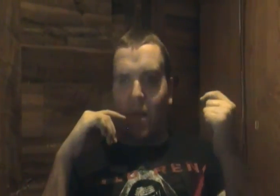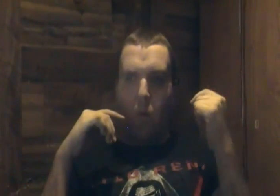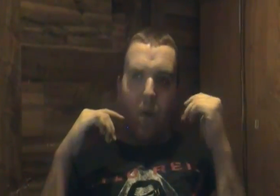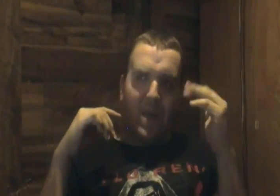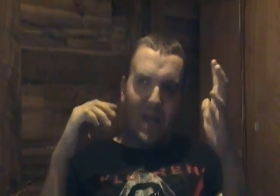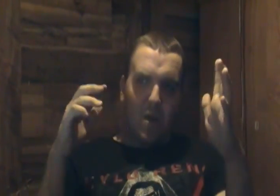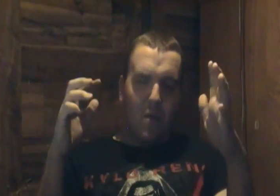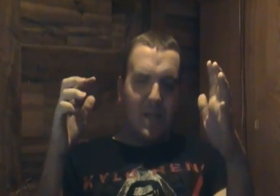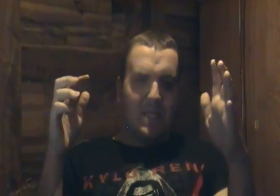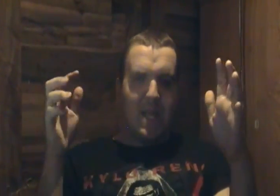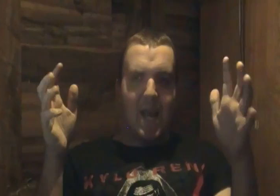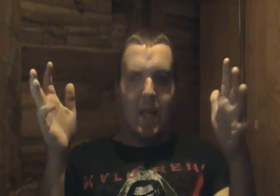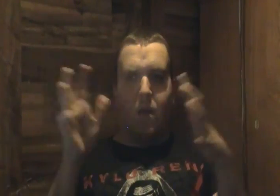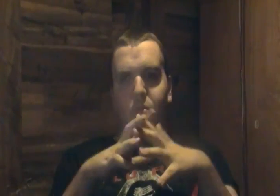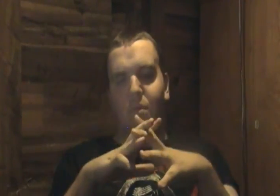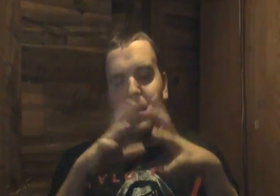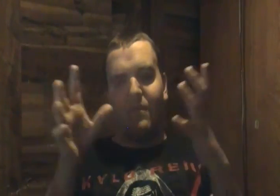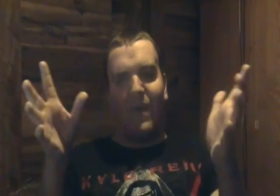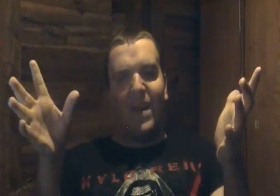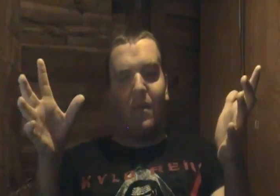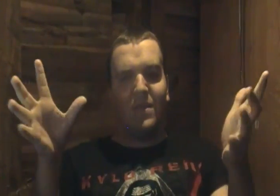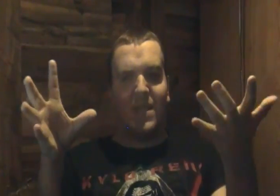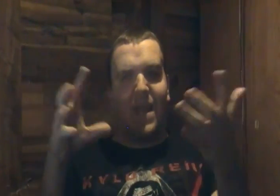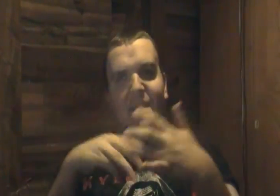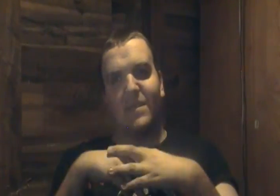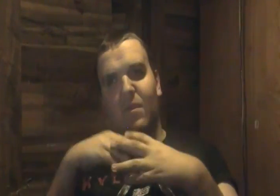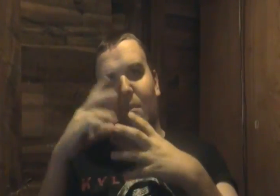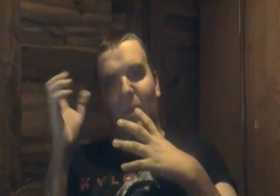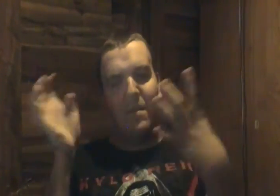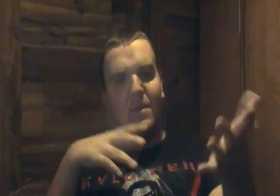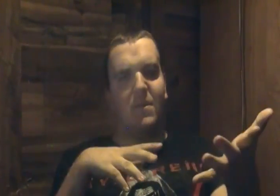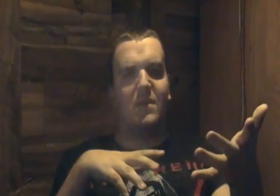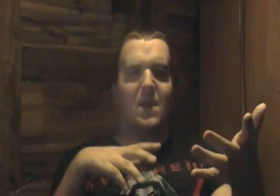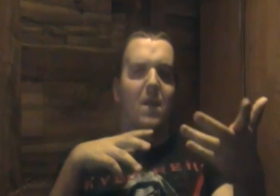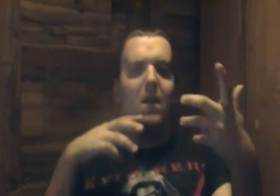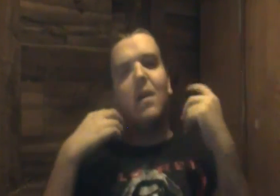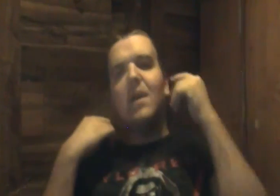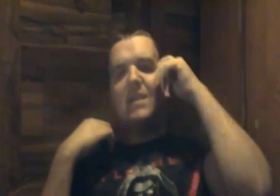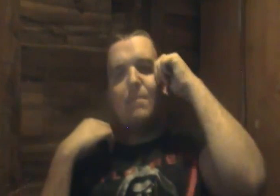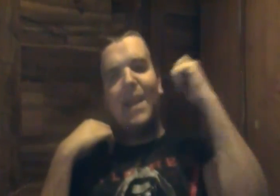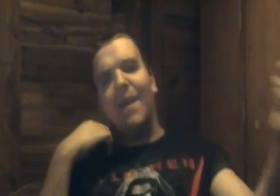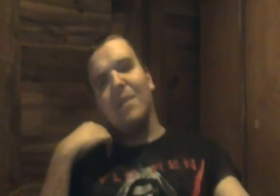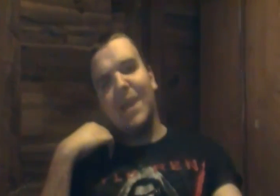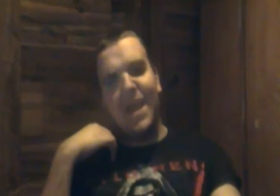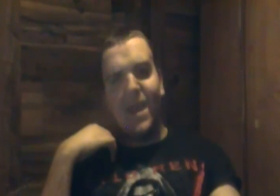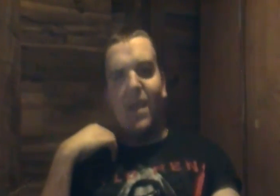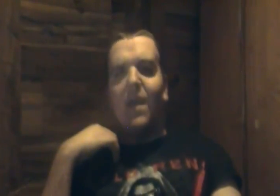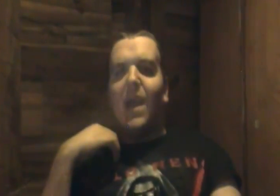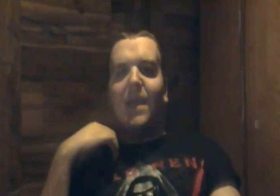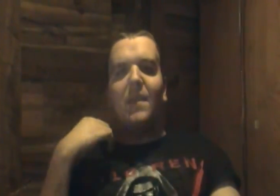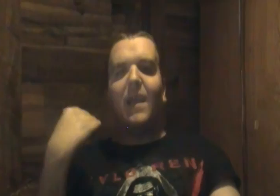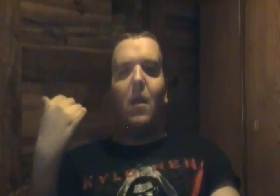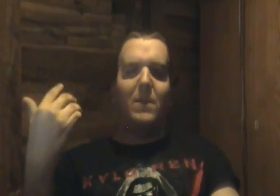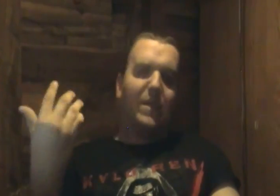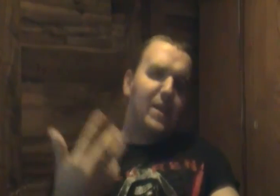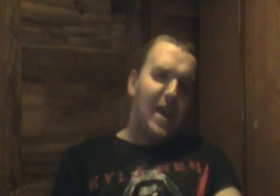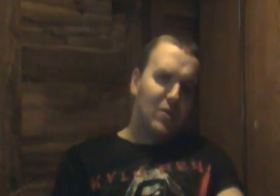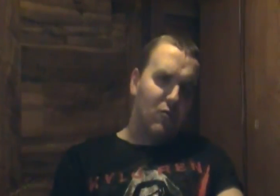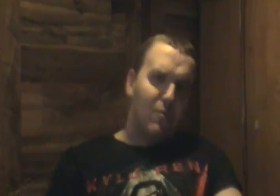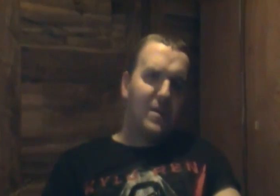so what they do is they go through fight all the snakes throw them onto medusa's hair spit out the key and then they go into the next room